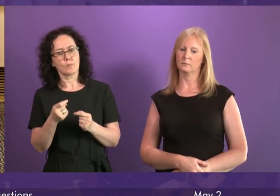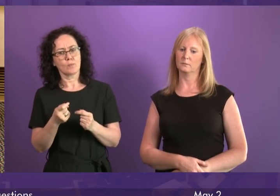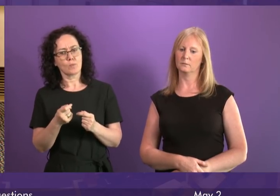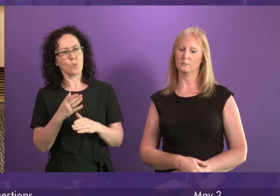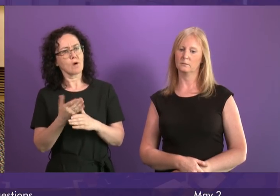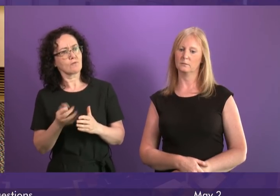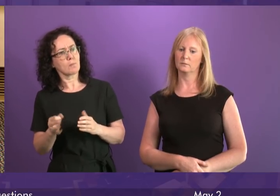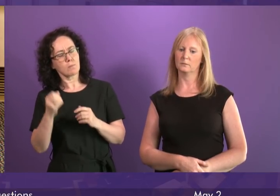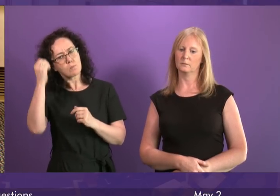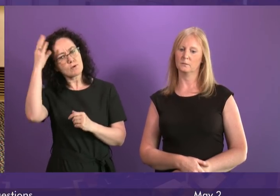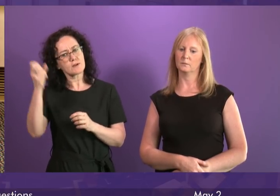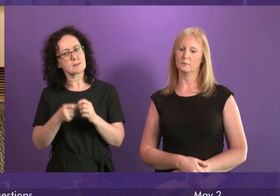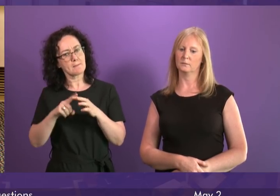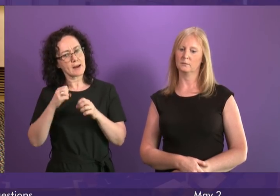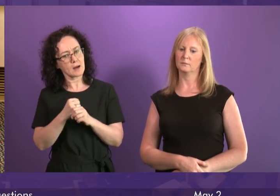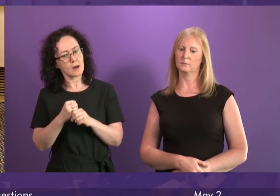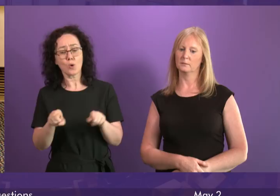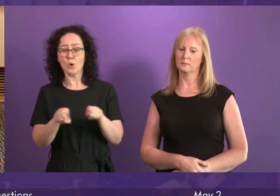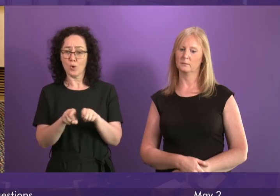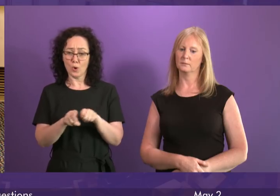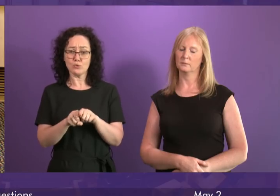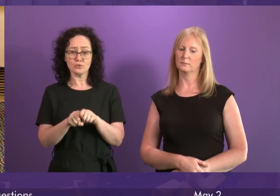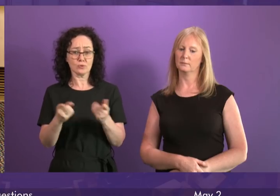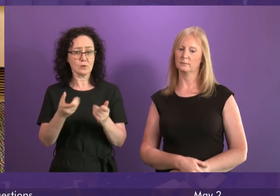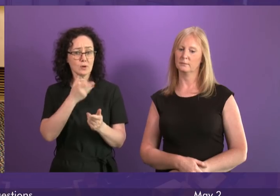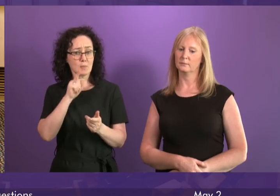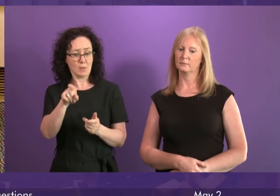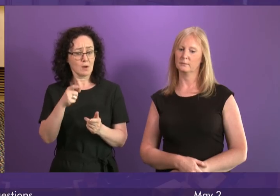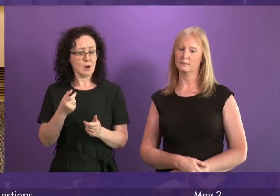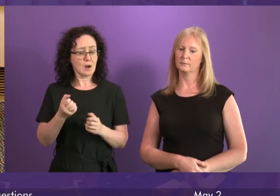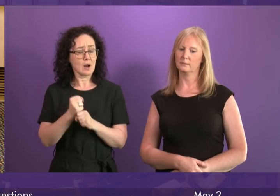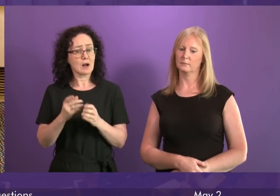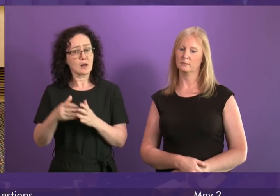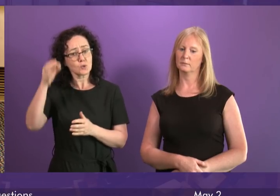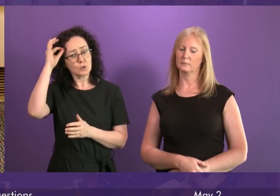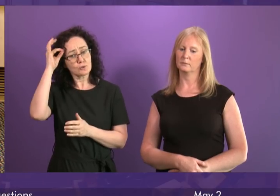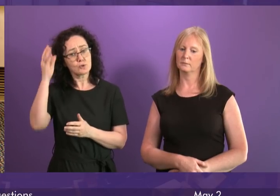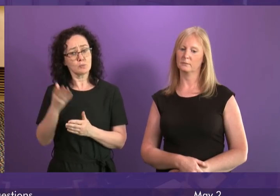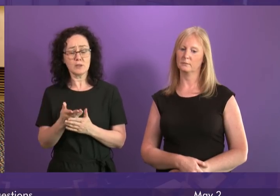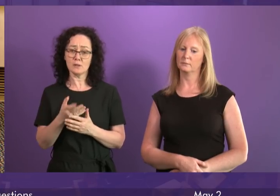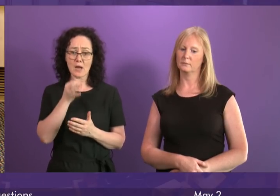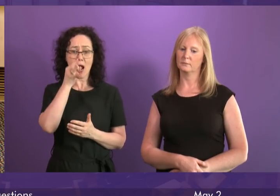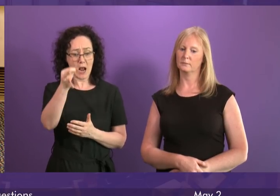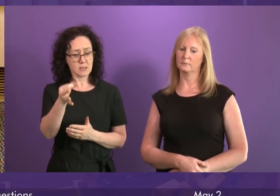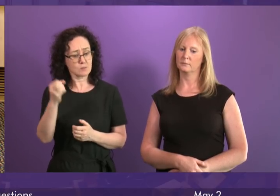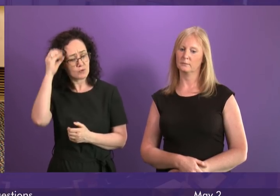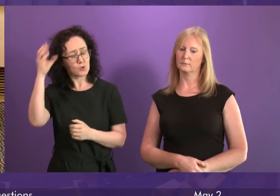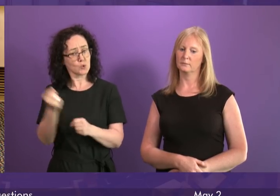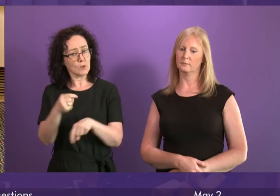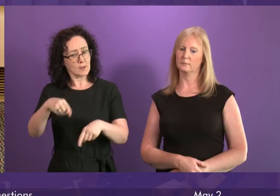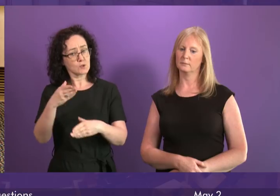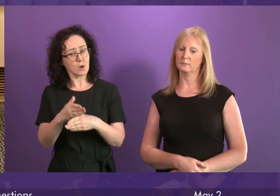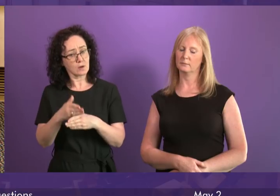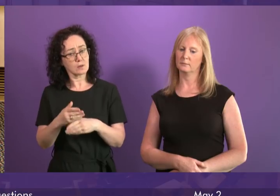pay tribute to the vision of the administration in Glasgow City Council for commissioning this piece of work I think it has great potential as a